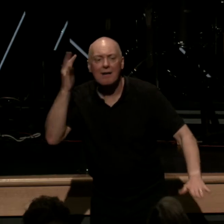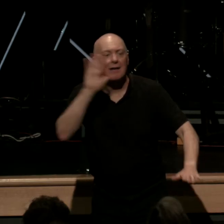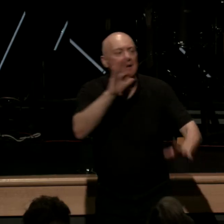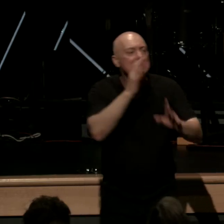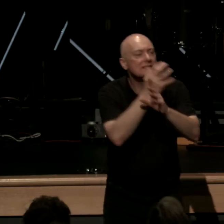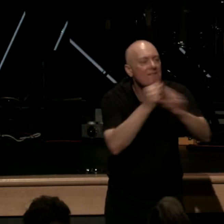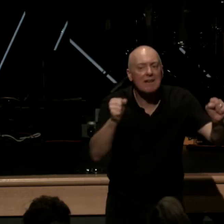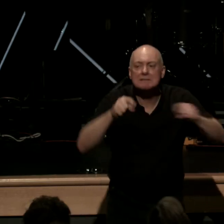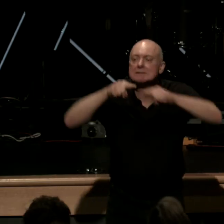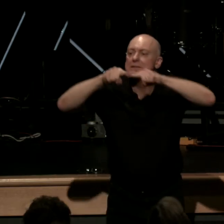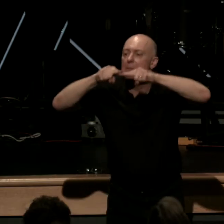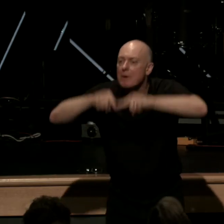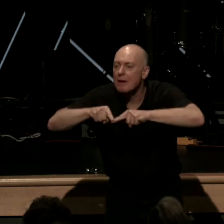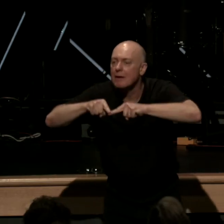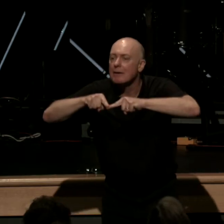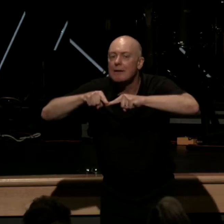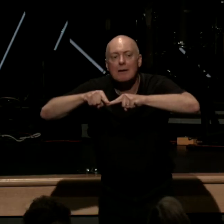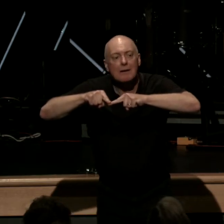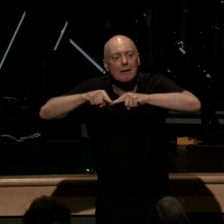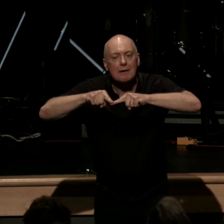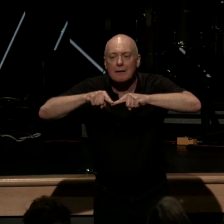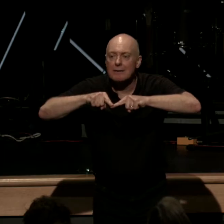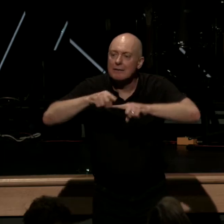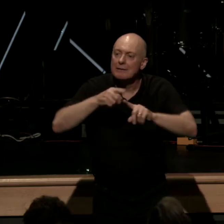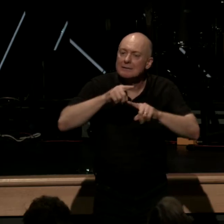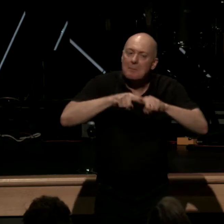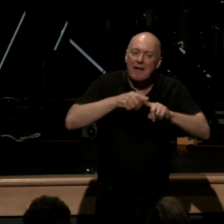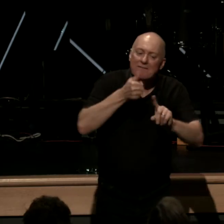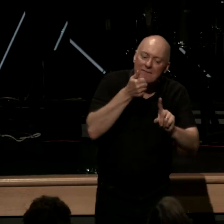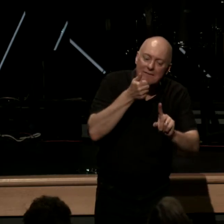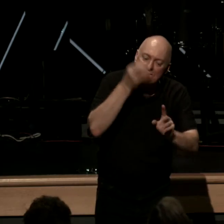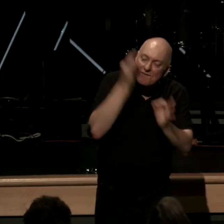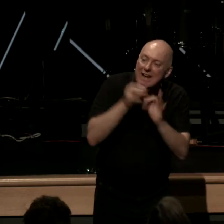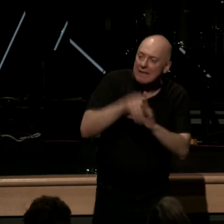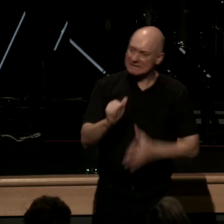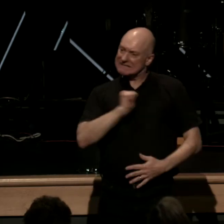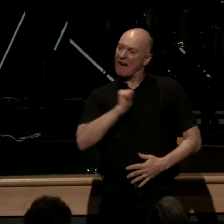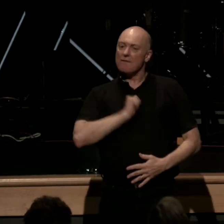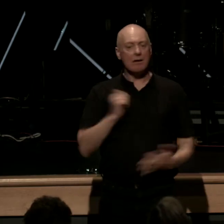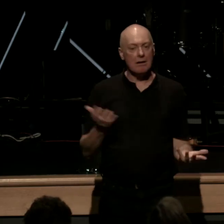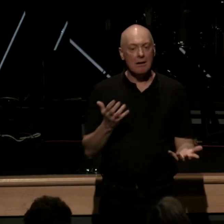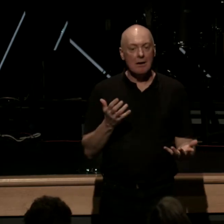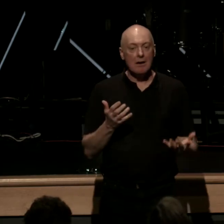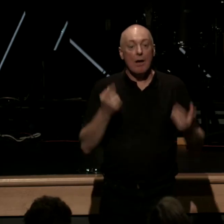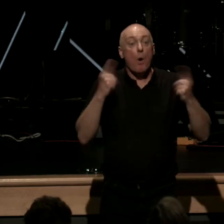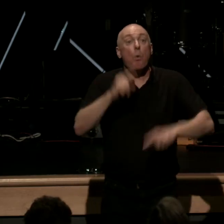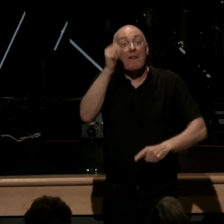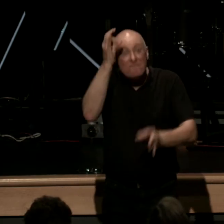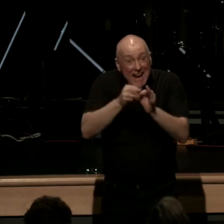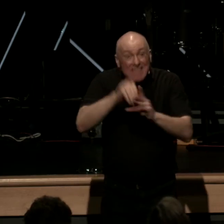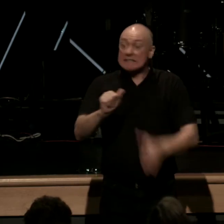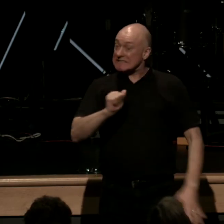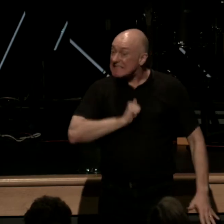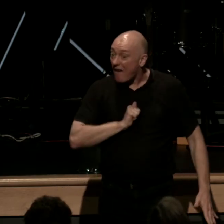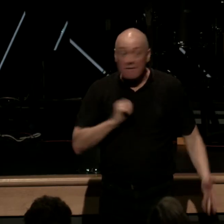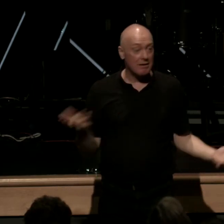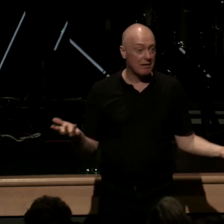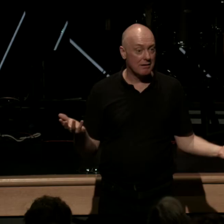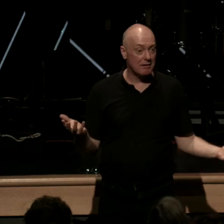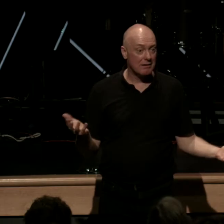ultimately up to faith in self and whenever our faith is in self self will never